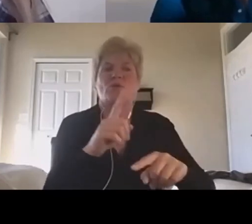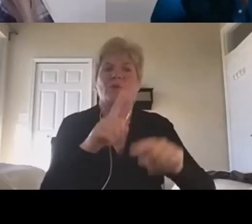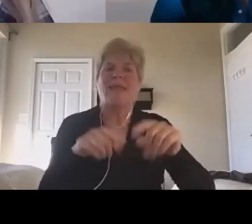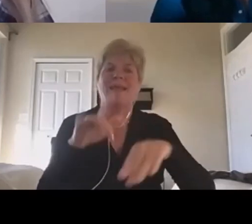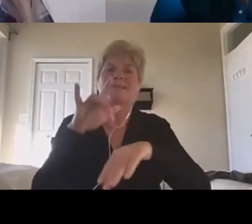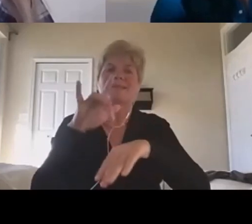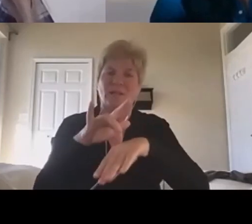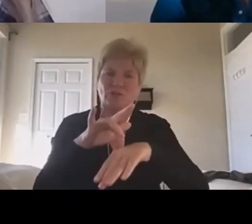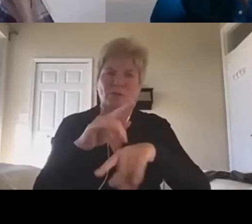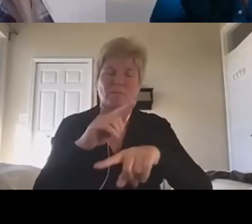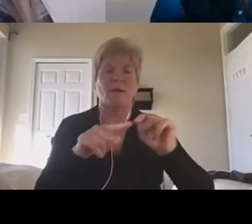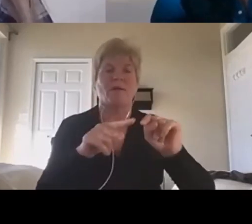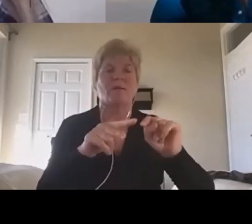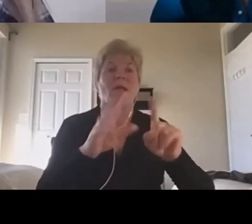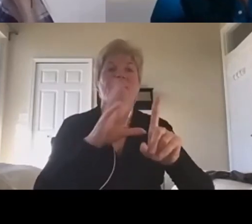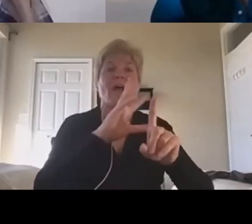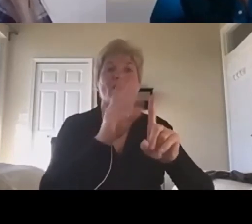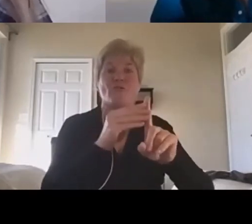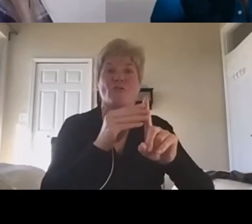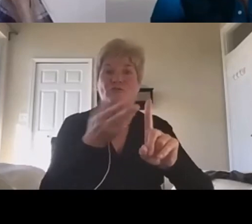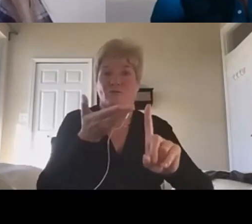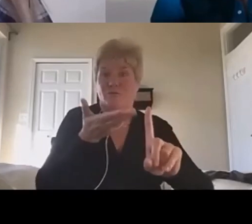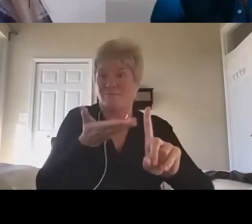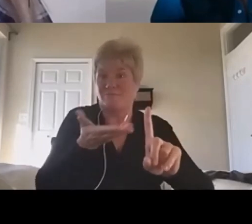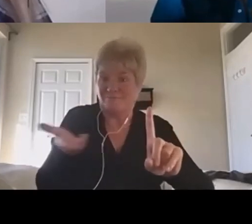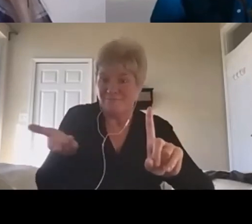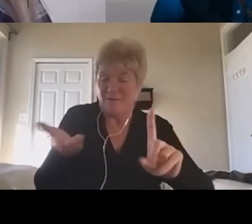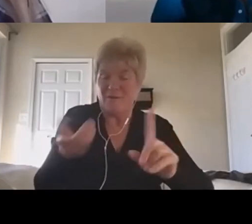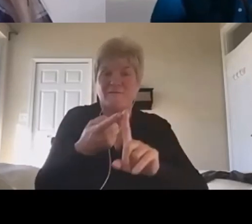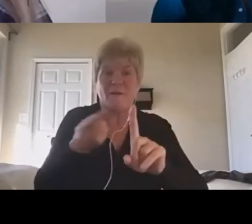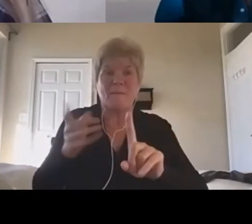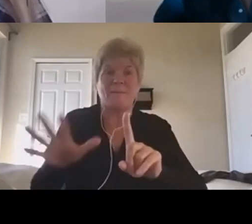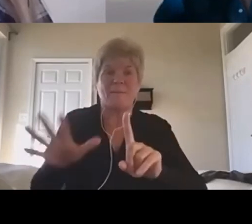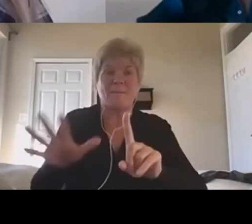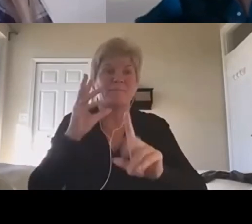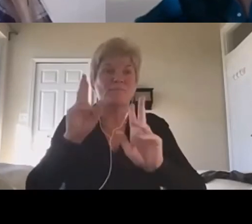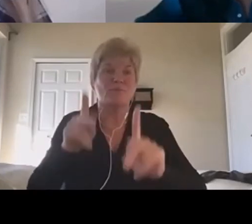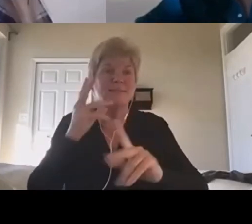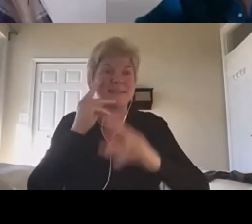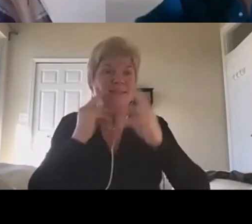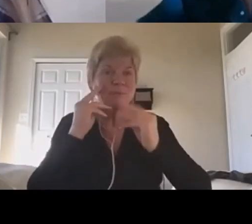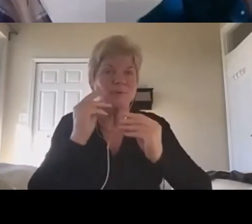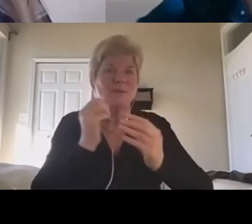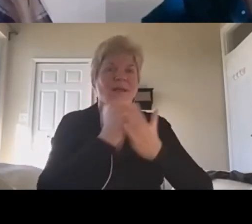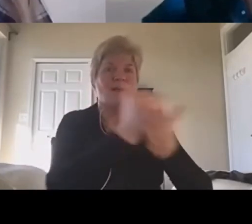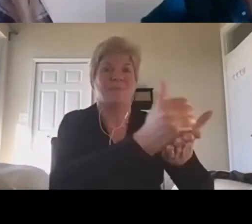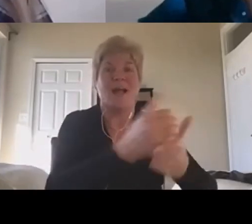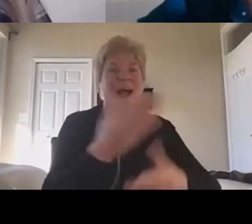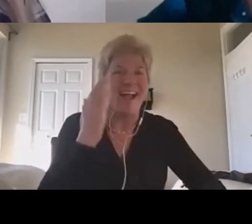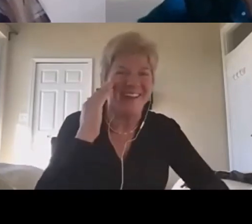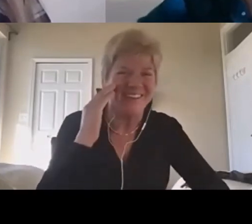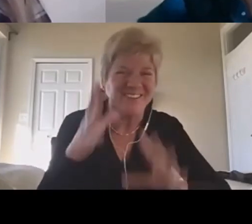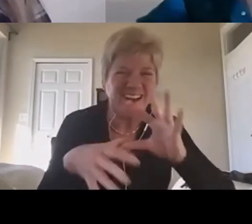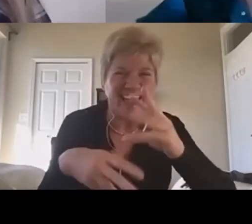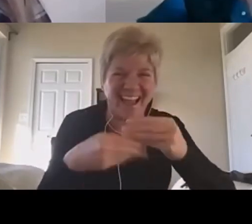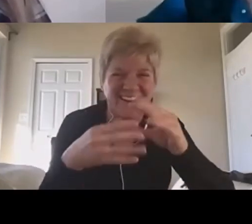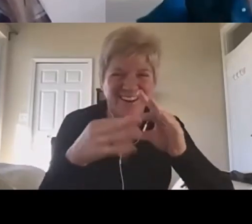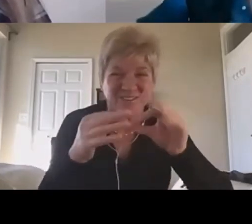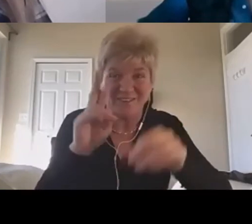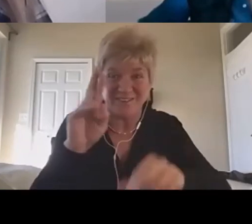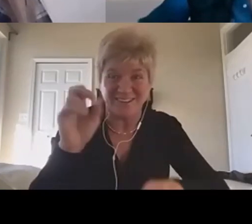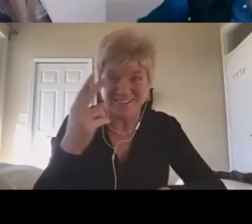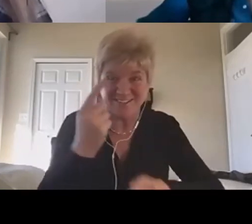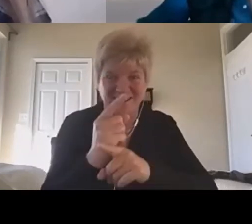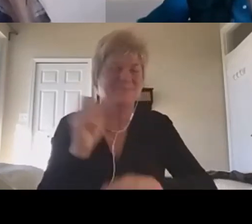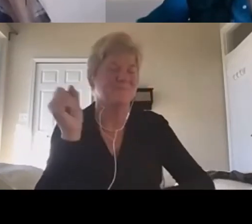capital makes the company a better company and authentic. I know Rich, you've got something to say here. I would argue